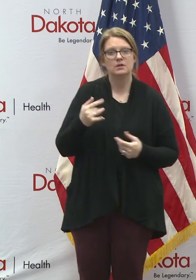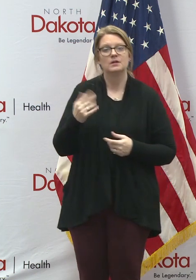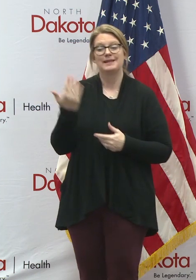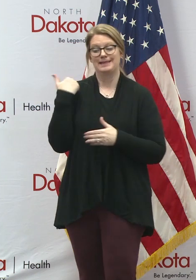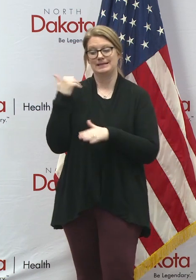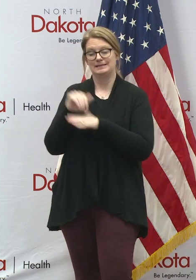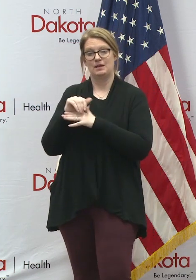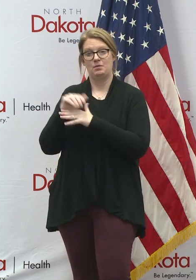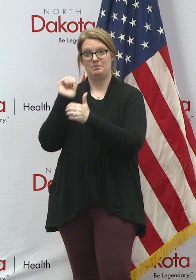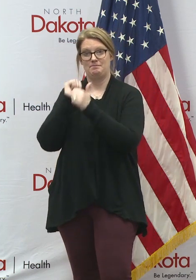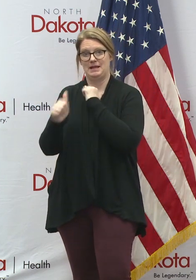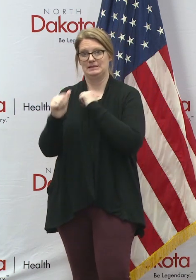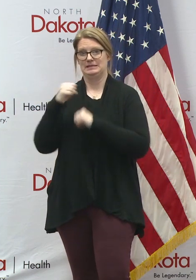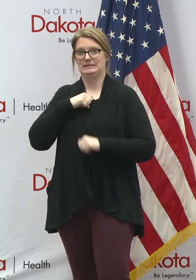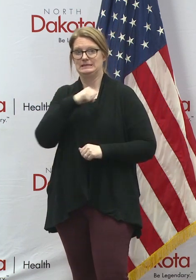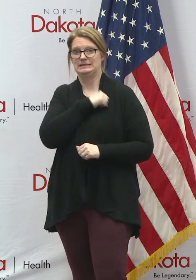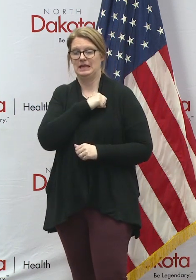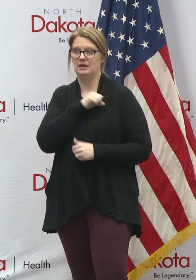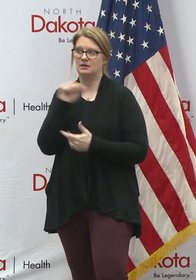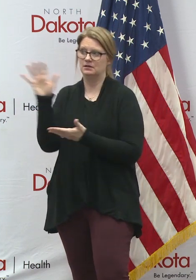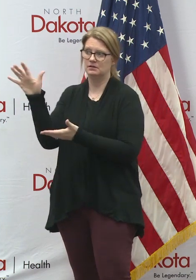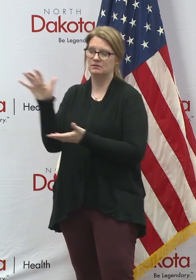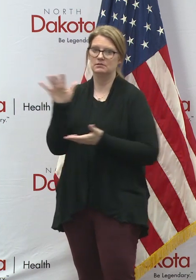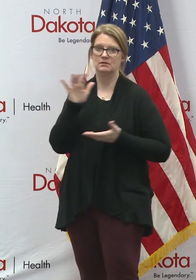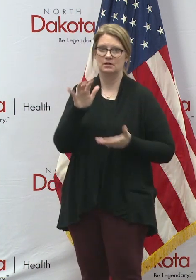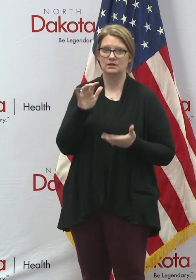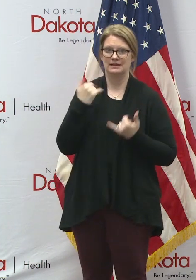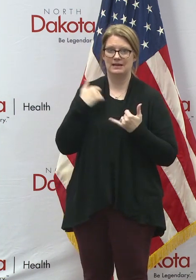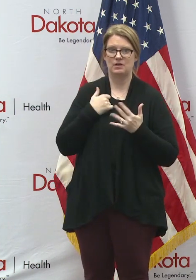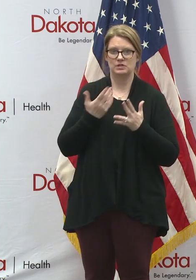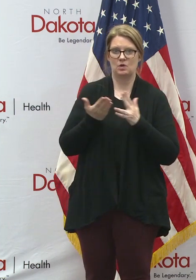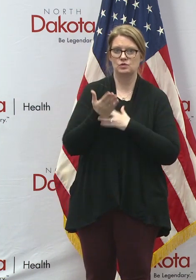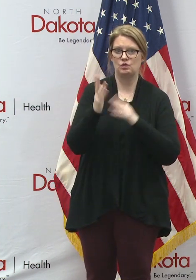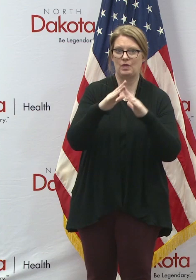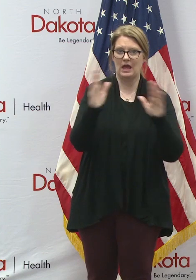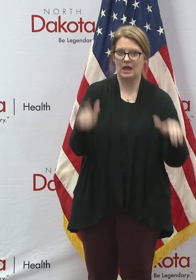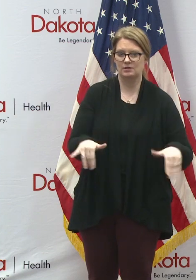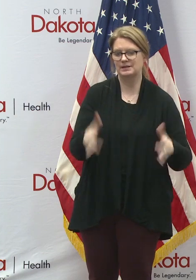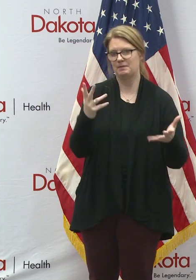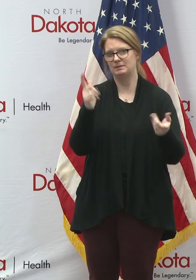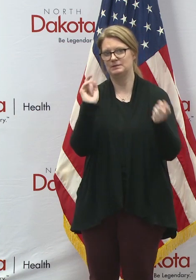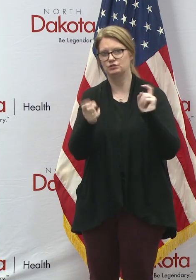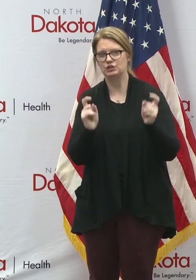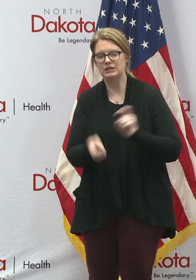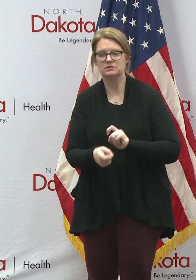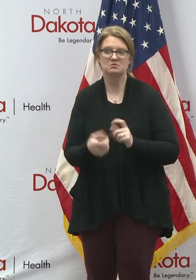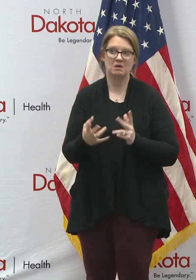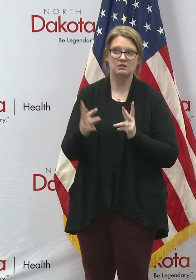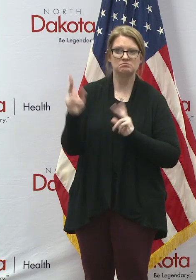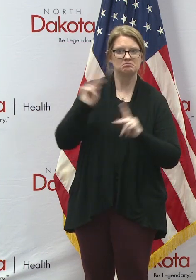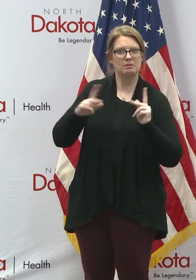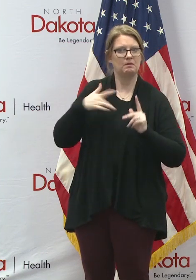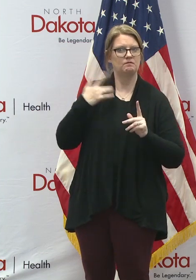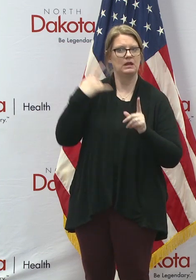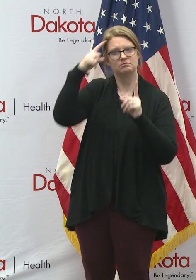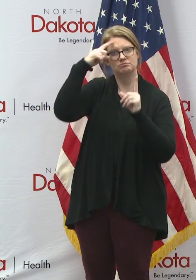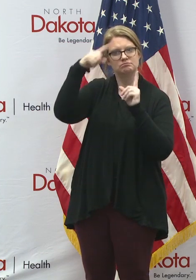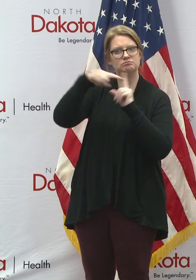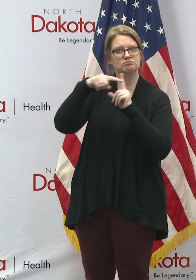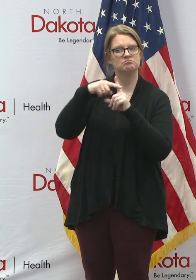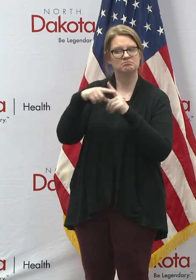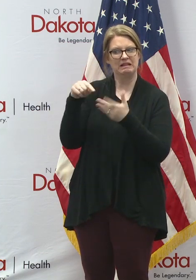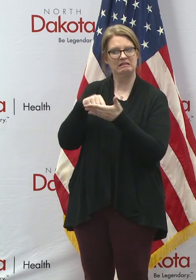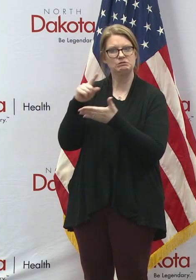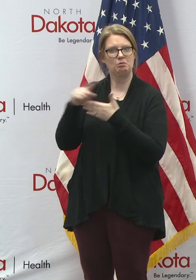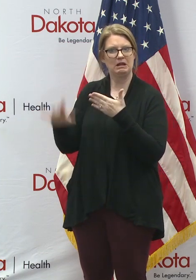last night. Of course, there may be changes as it goes through the House. And, you know, people are optimistic that that bill may be signed by the weekend.